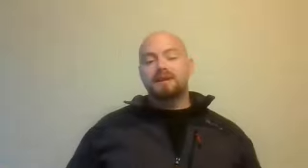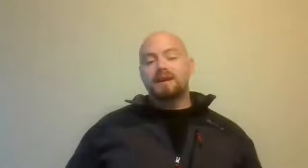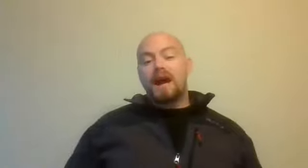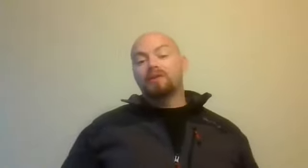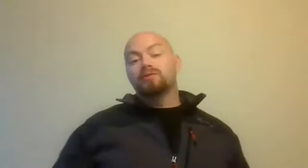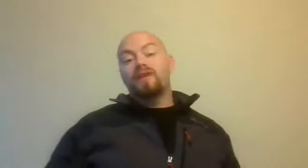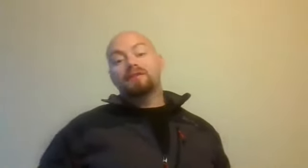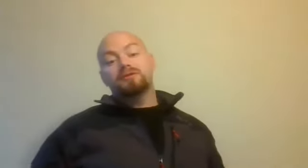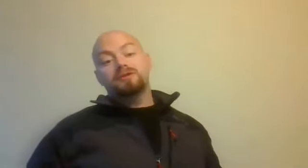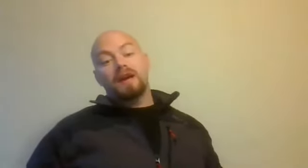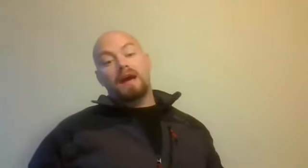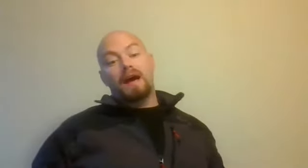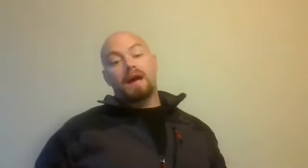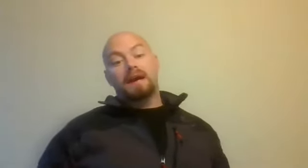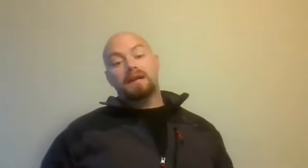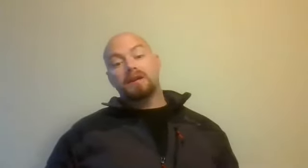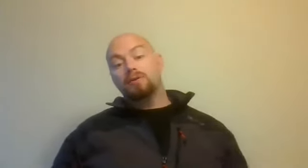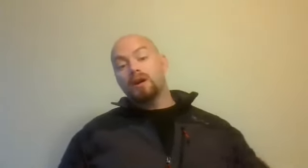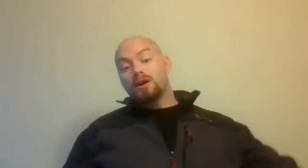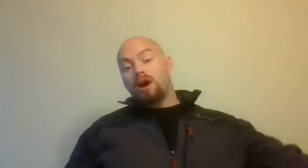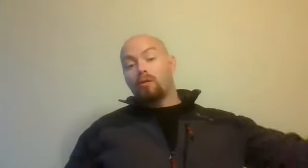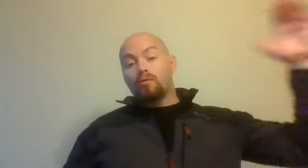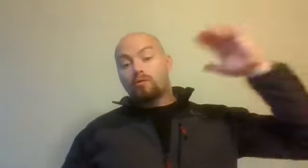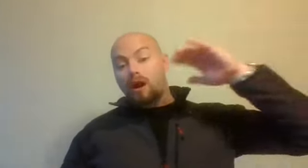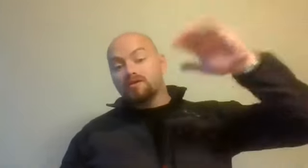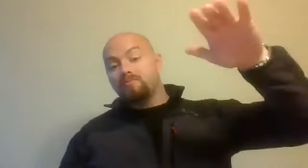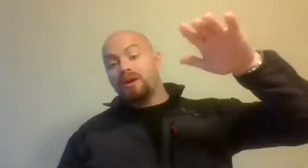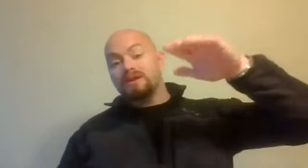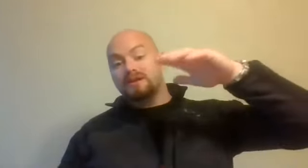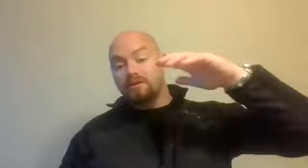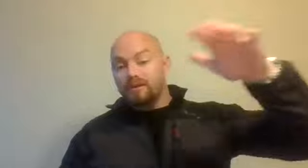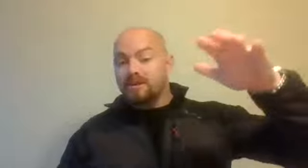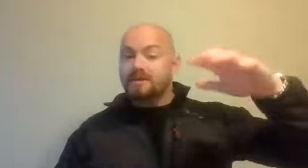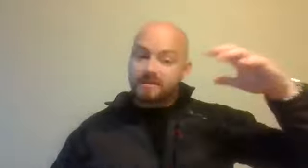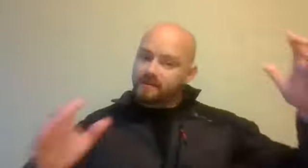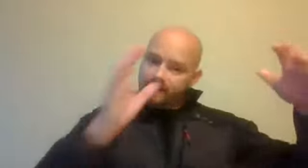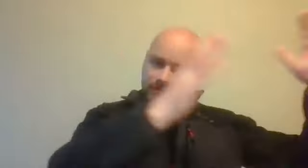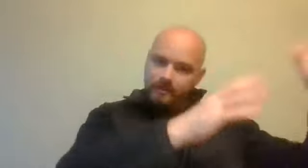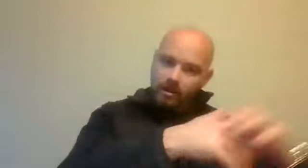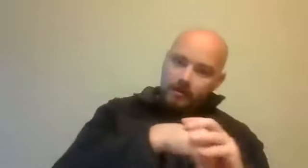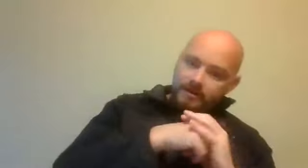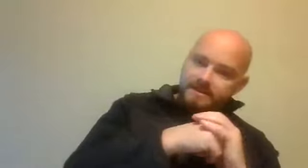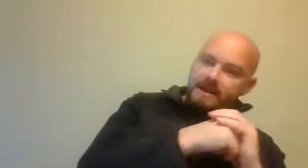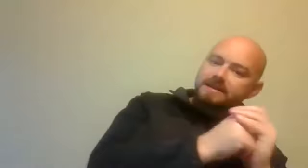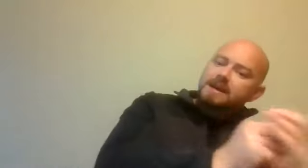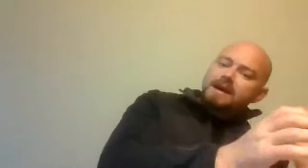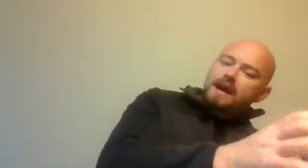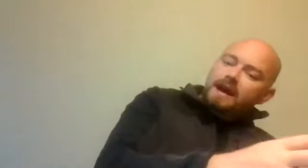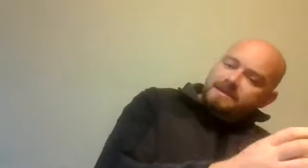and those factors can include our own cognitive biases and heuristics and stuff like that and we'll talk about in second. A